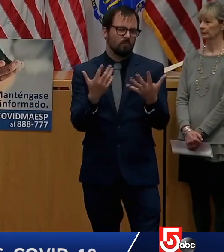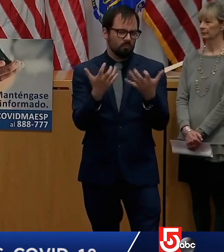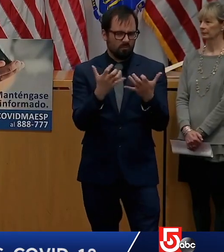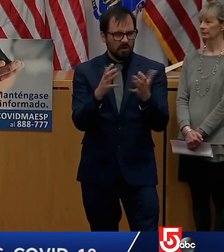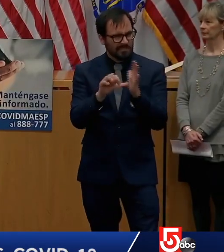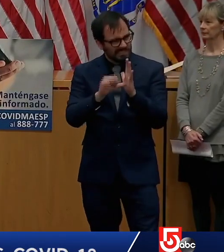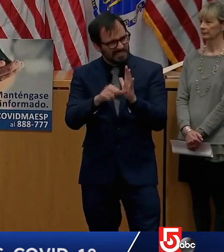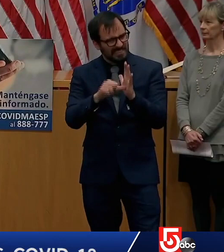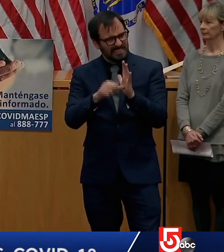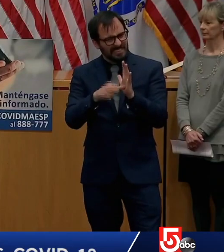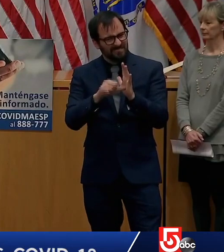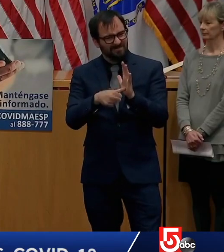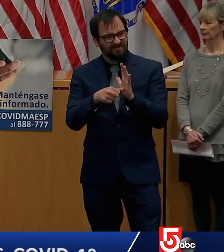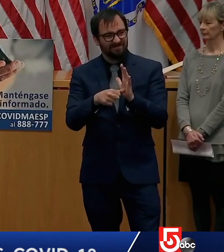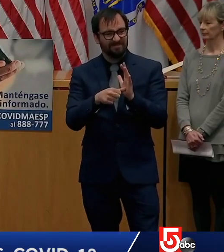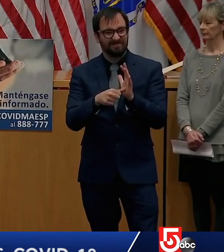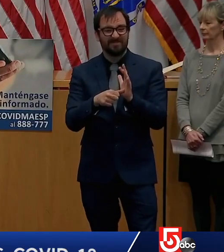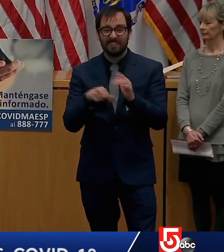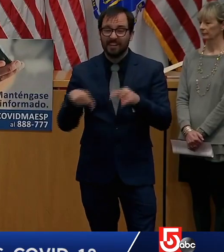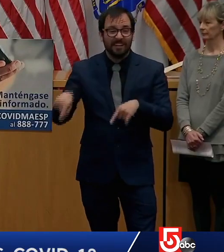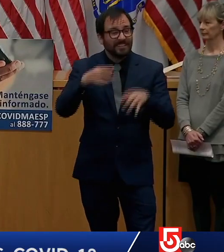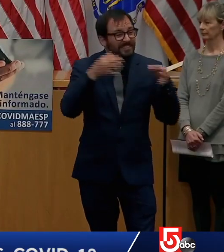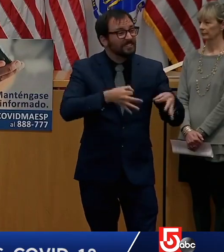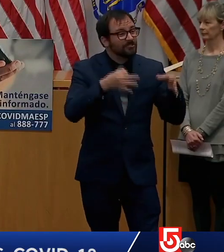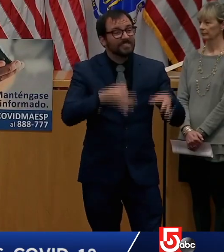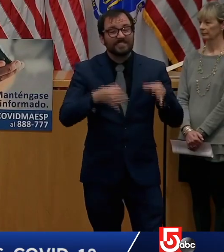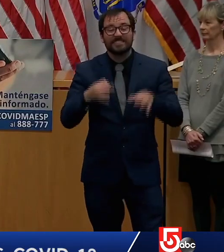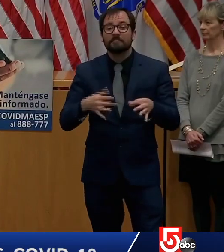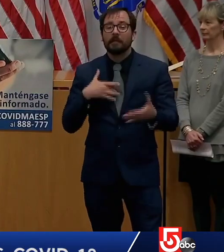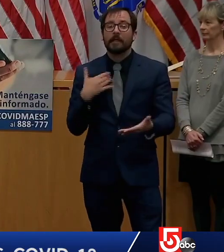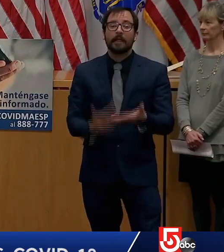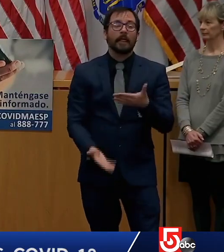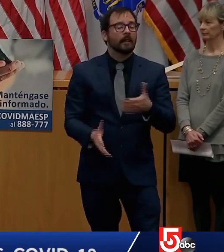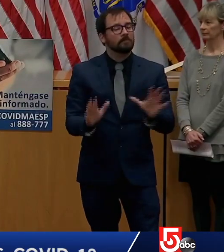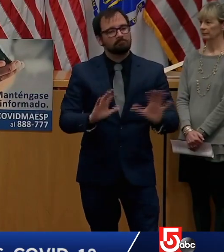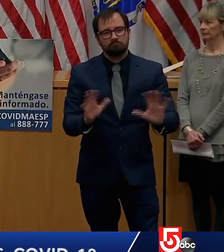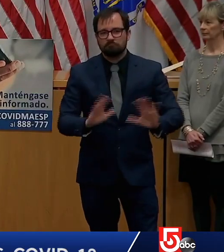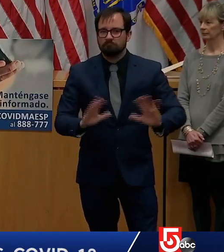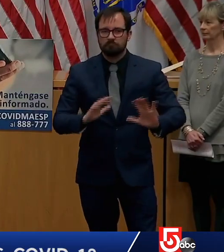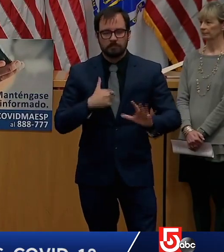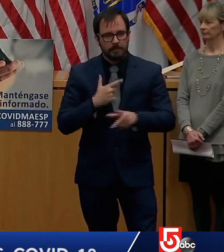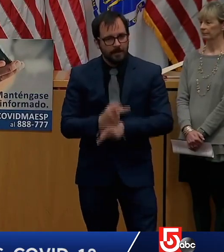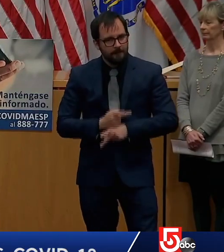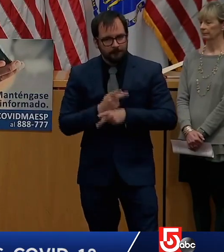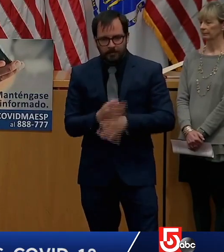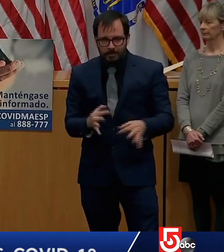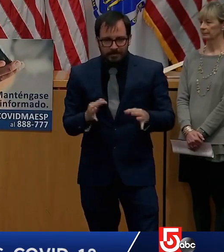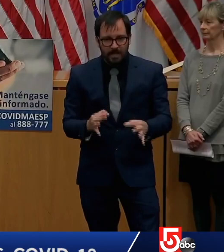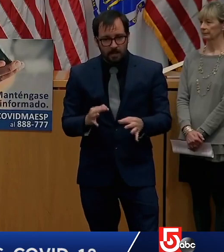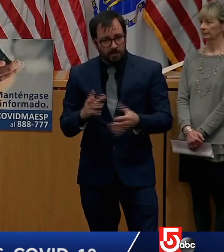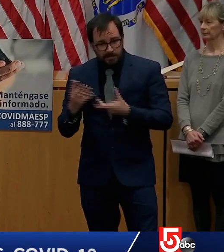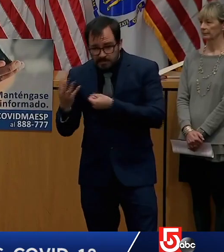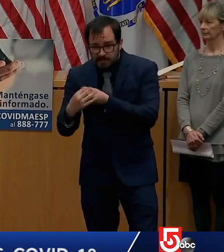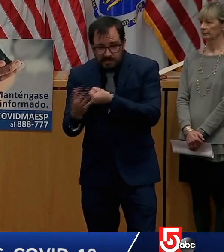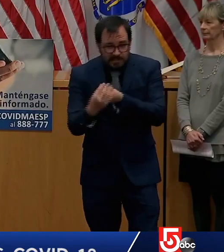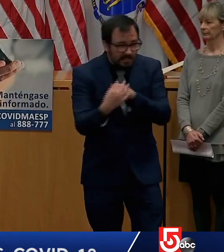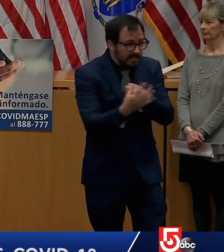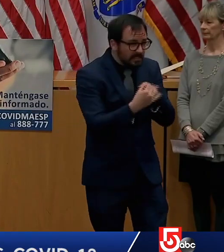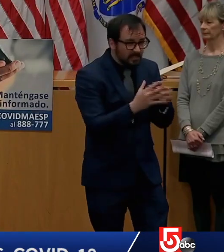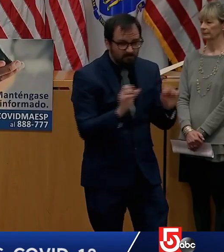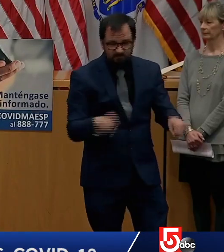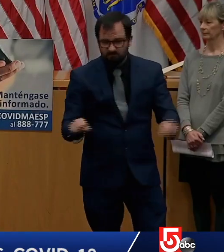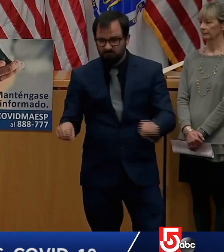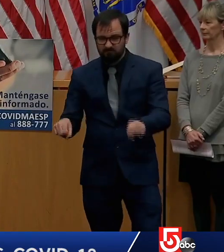but certainly made in partnership with all of you and we feel at this moment that we're going to do the best that we can